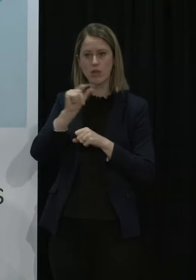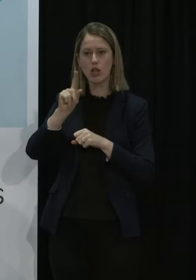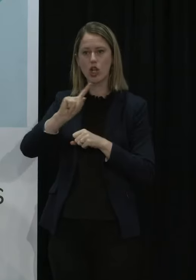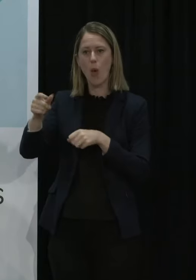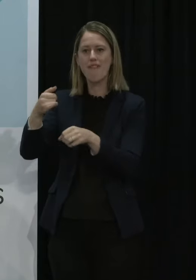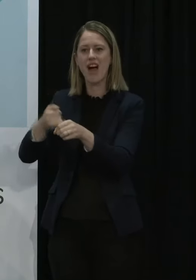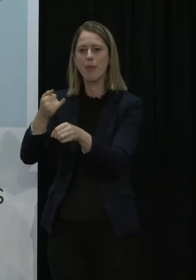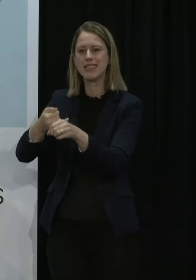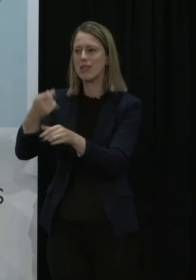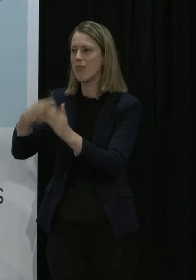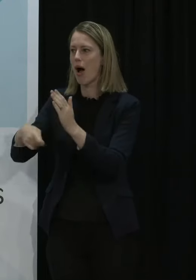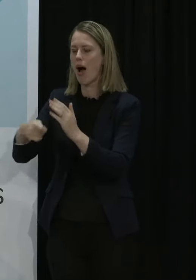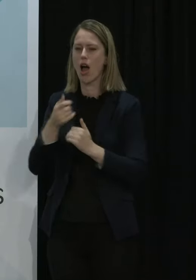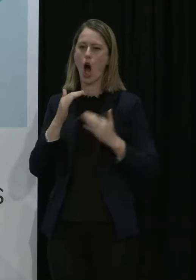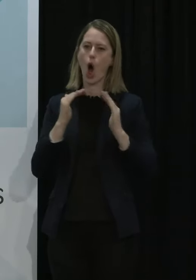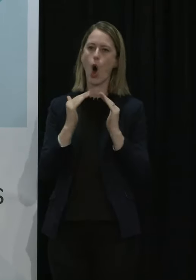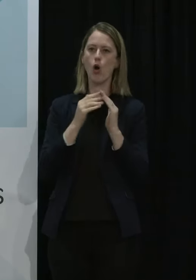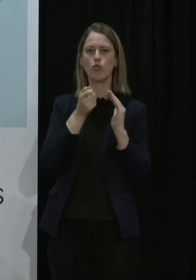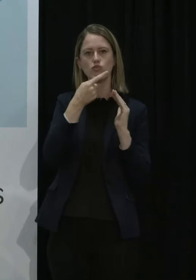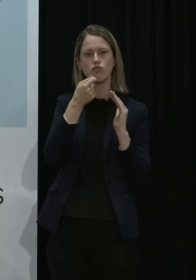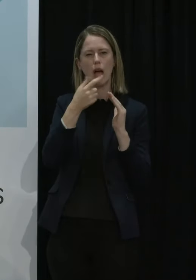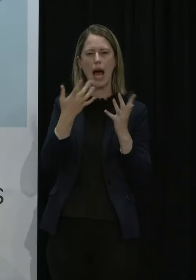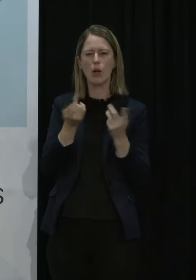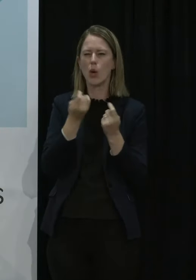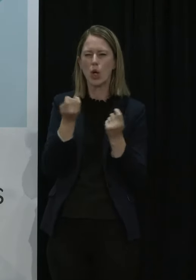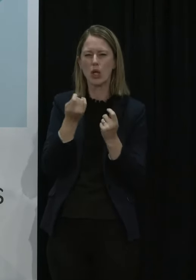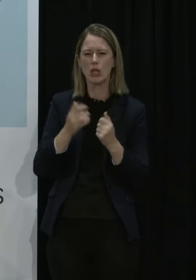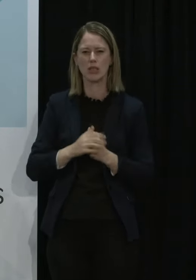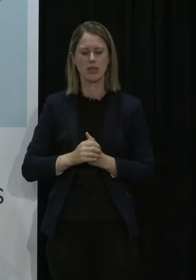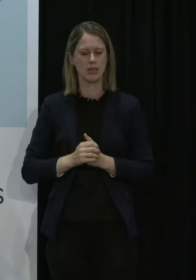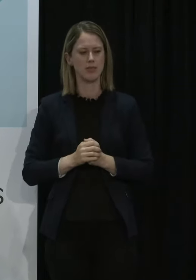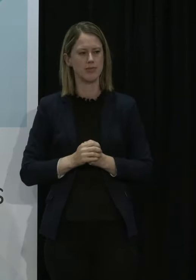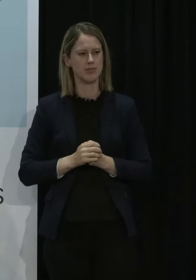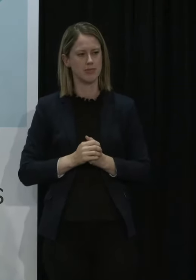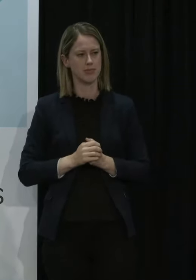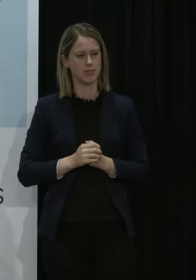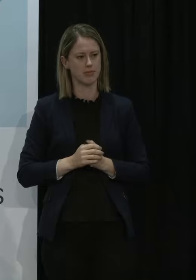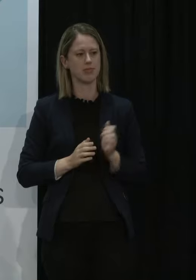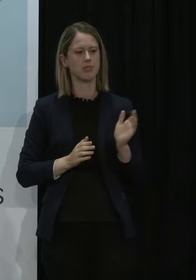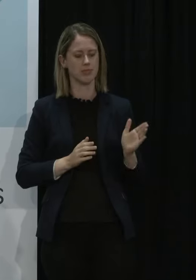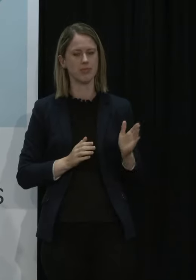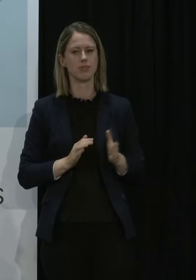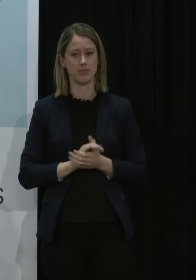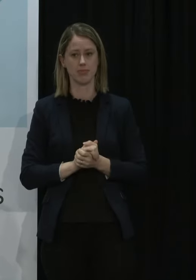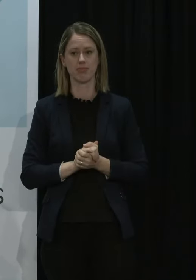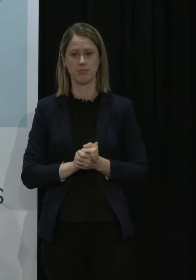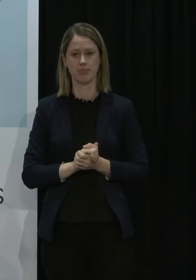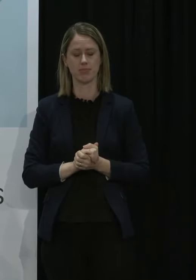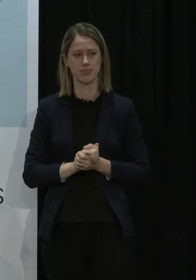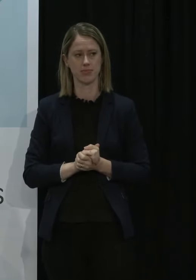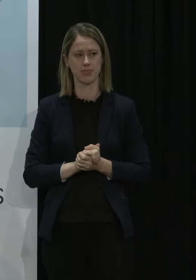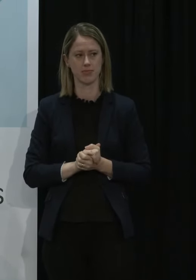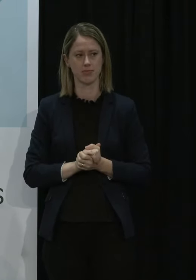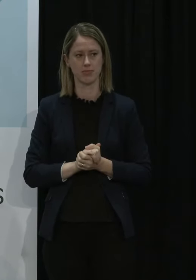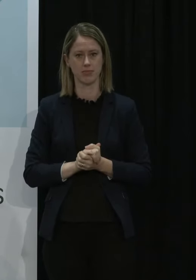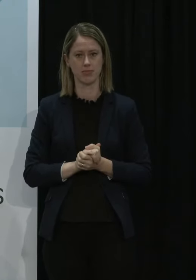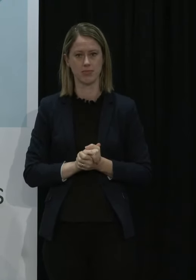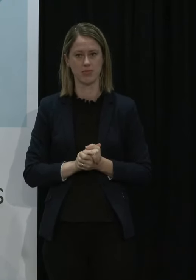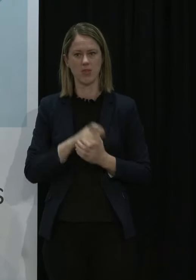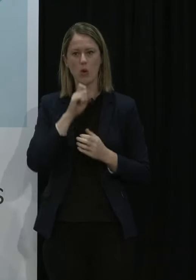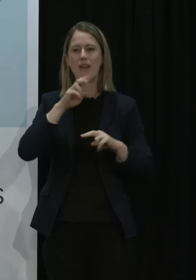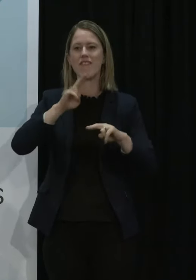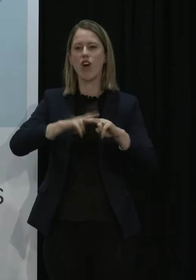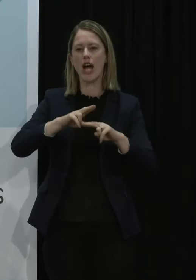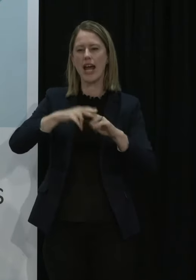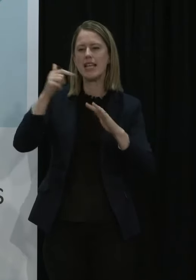pharmacy to pick them up you can just take them at home sort of how it works Well the first thing is just to reiterate Friday we're going to do a